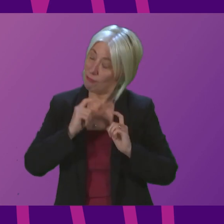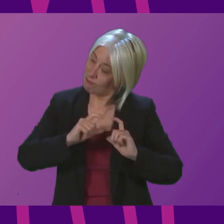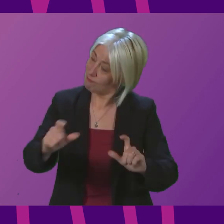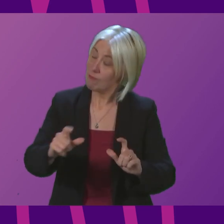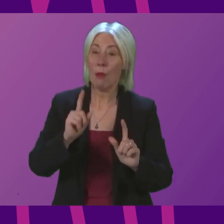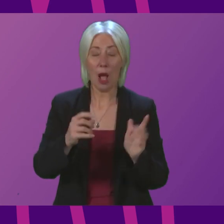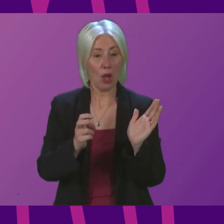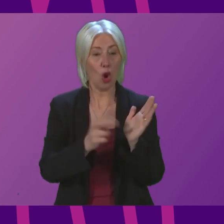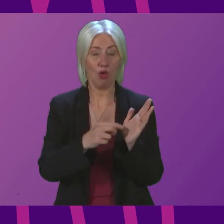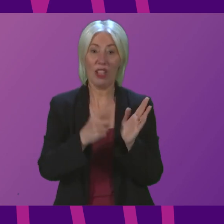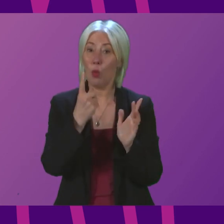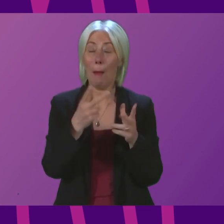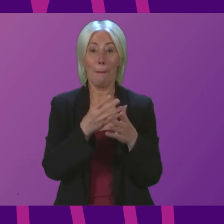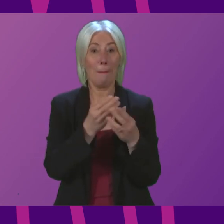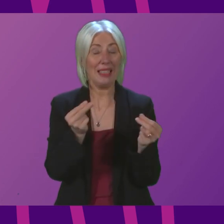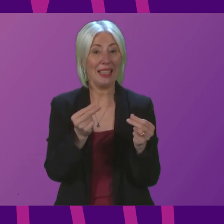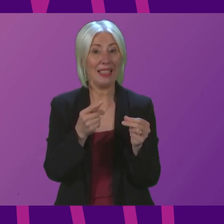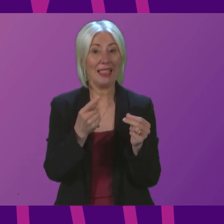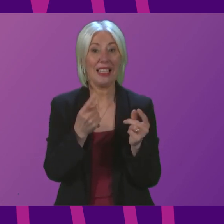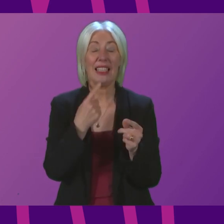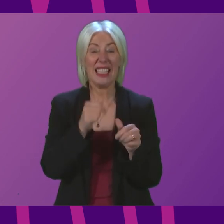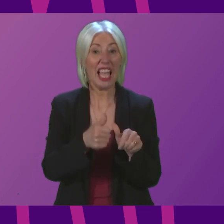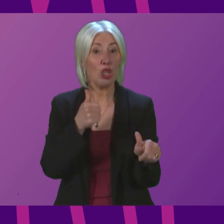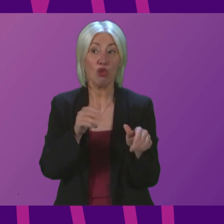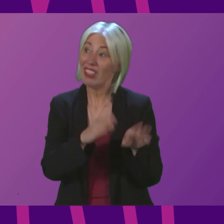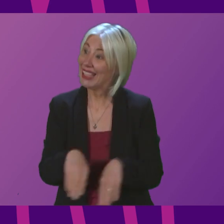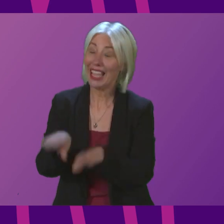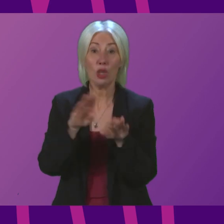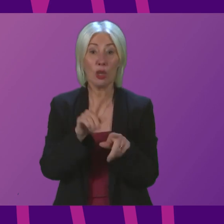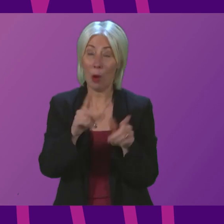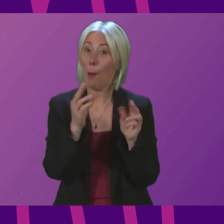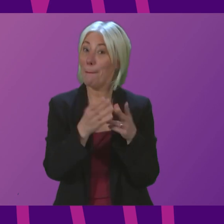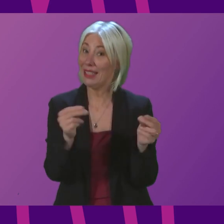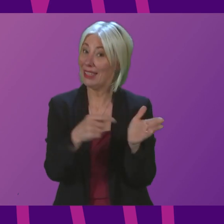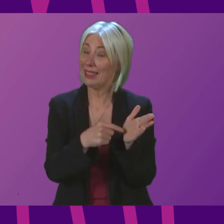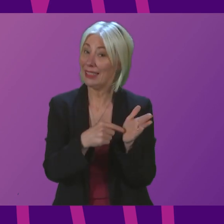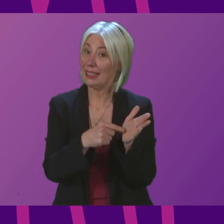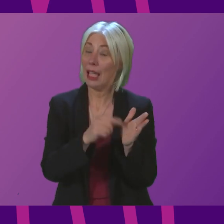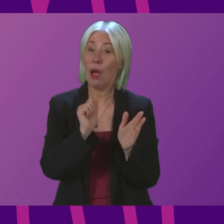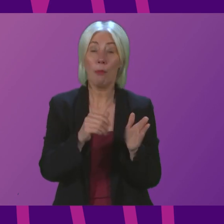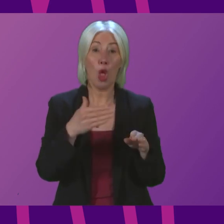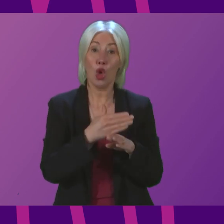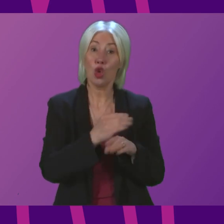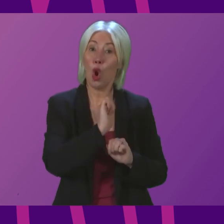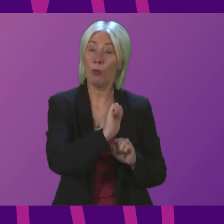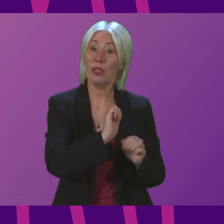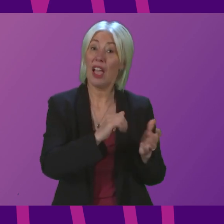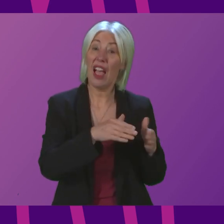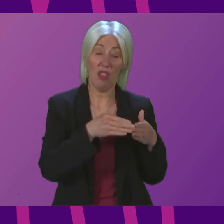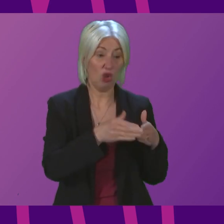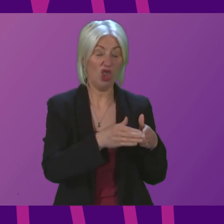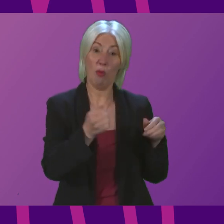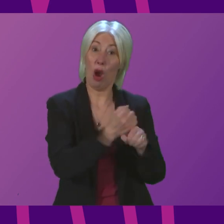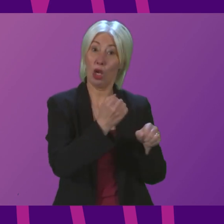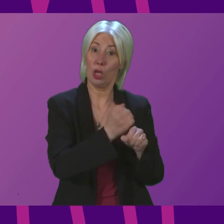missing a key safeguard that is an industry standard. Despite the fact that jobs at Ferguson were already safe, the Yard